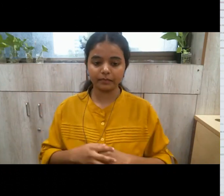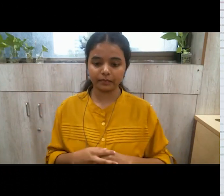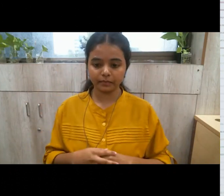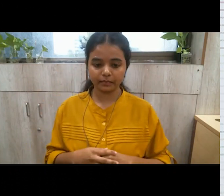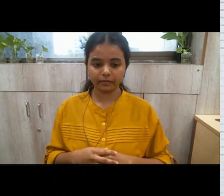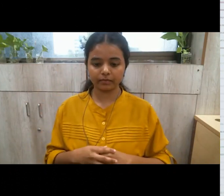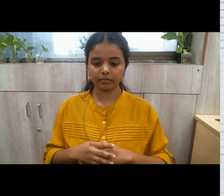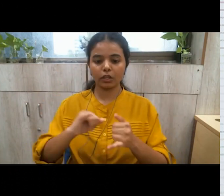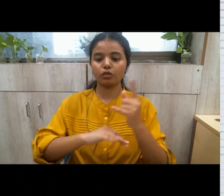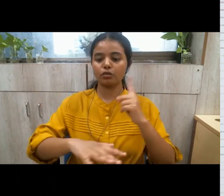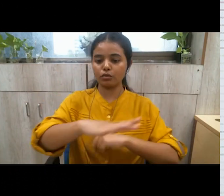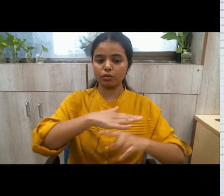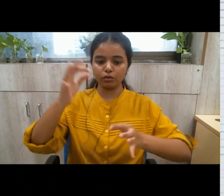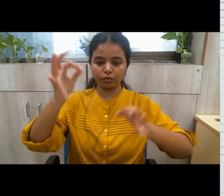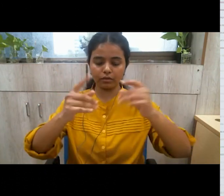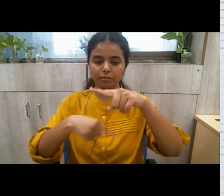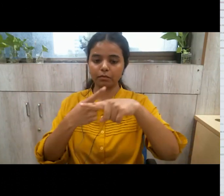social justice and inclusion